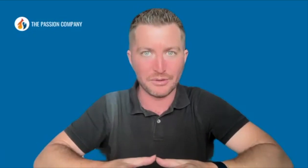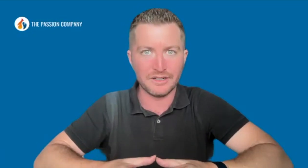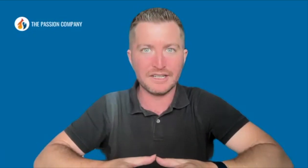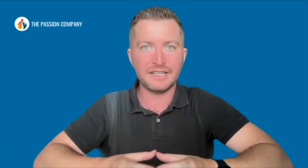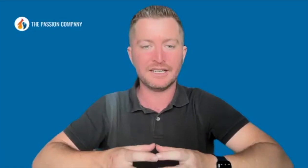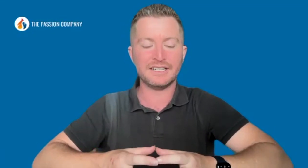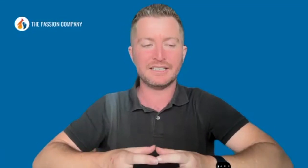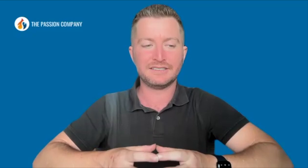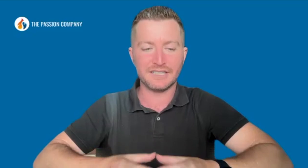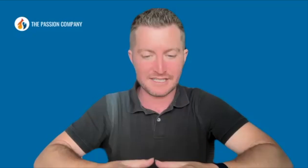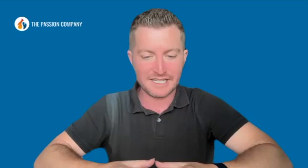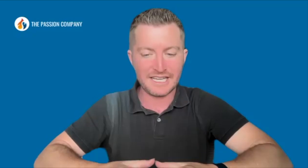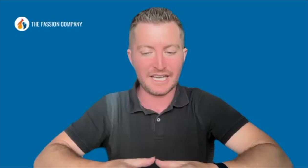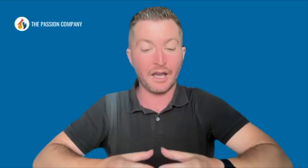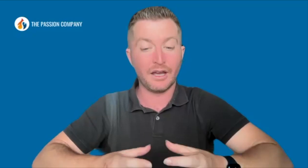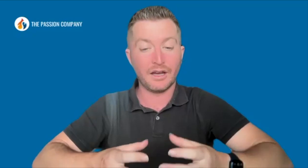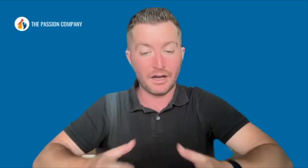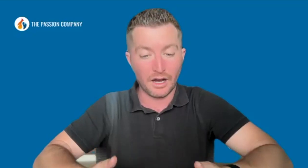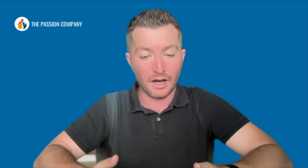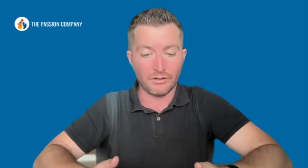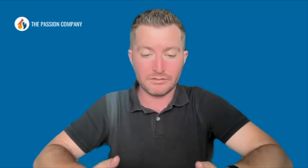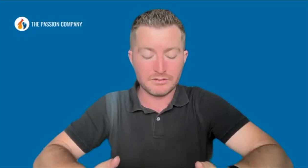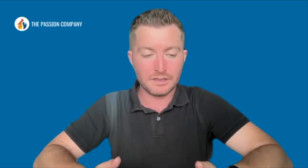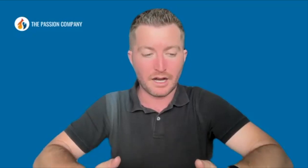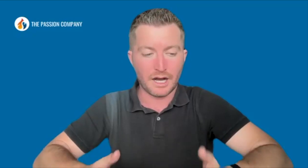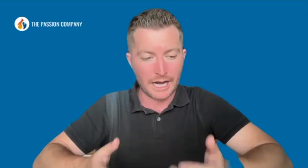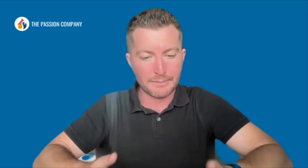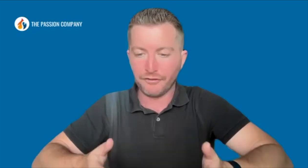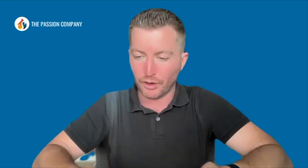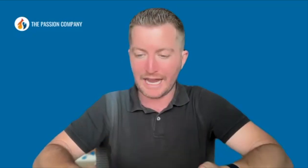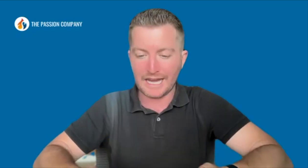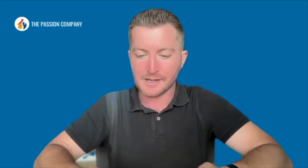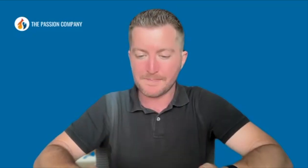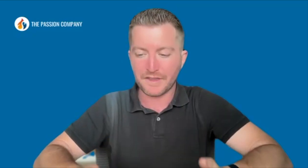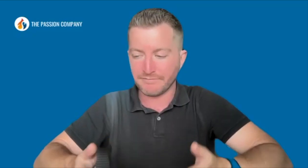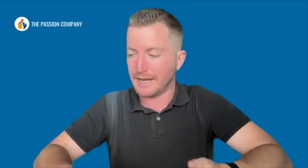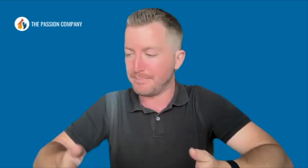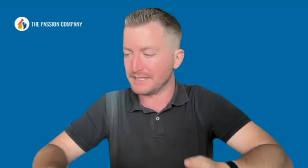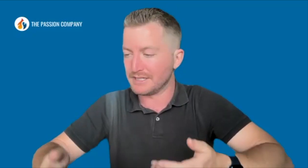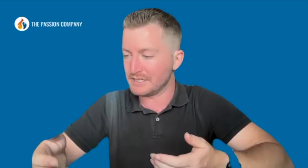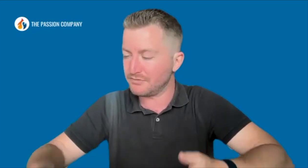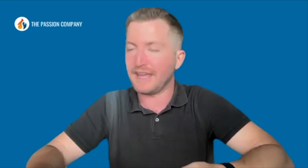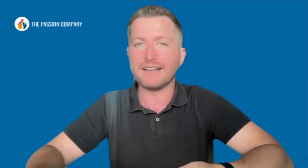to see, oh, I'm afraid of my business failing?